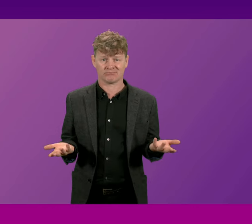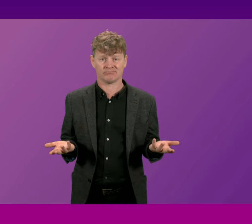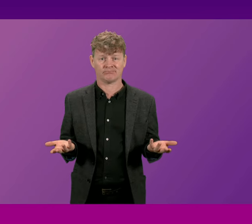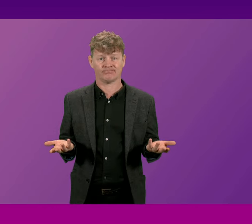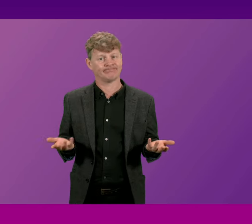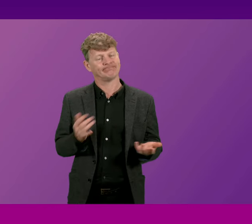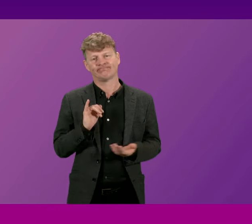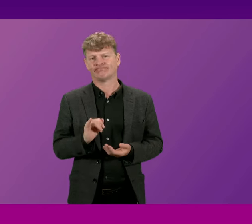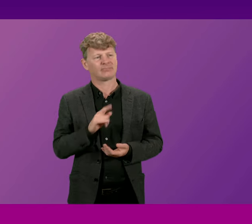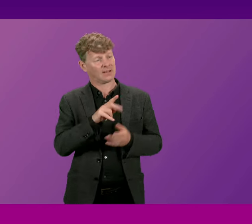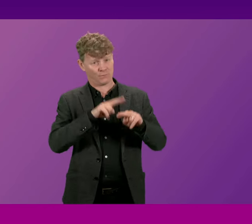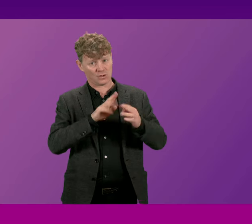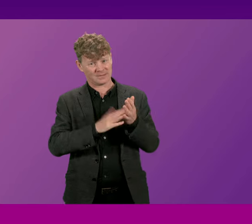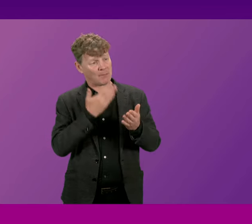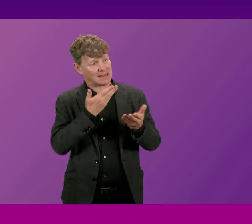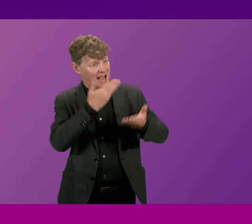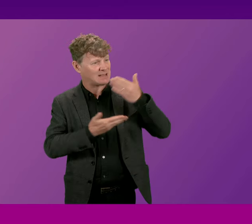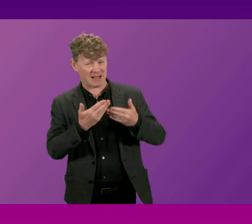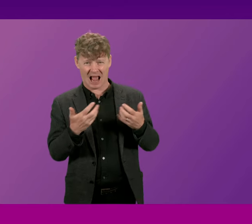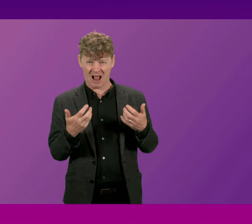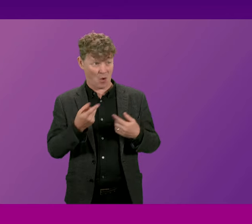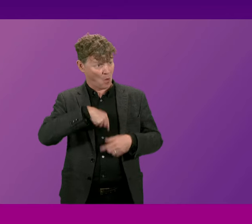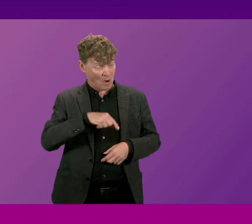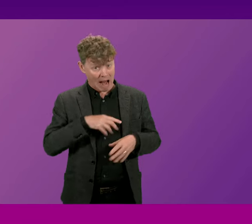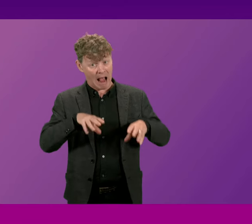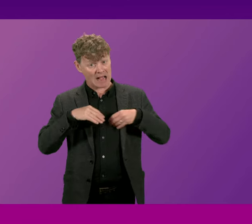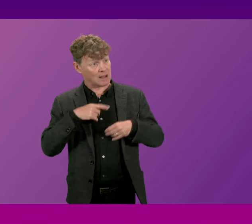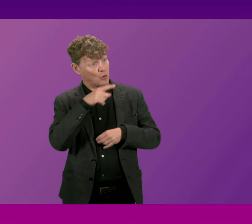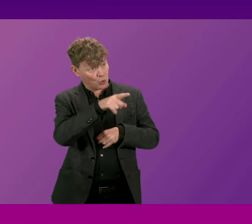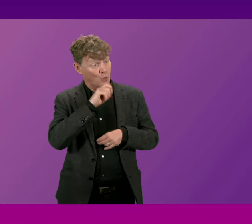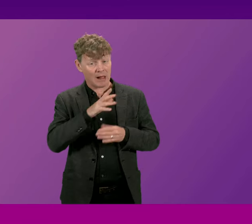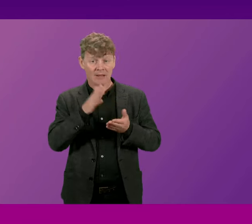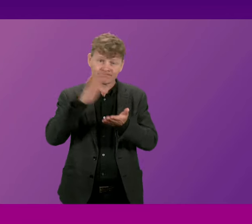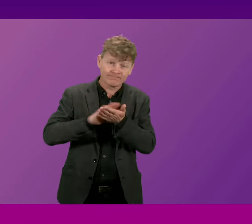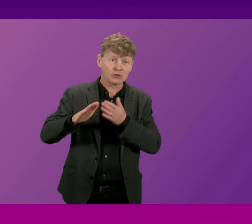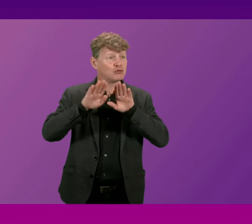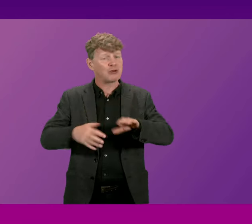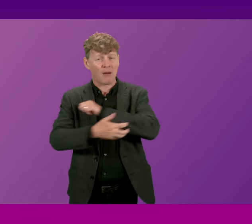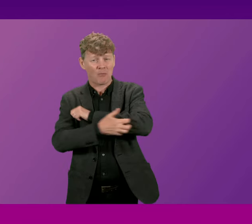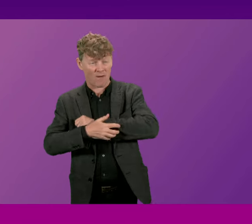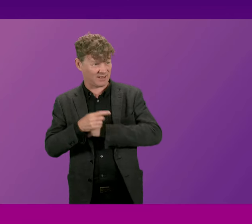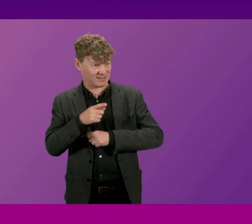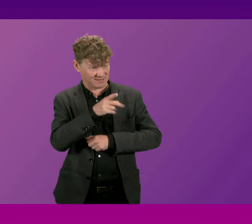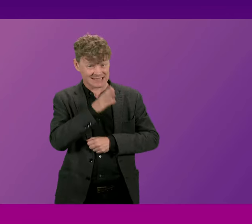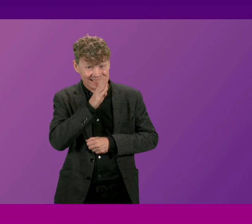how we're supposed to take seriously his commitment to tackle child poverty First Minister